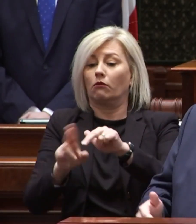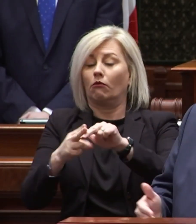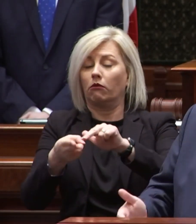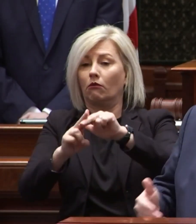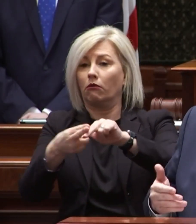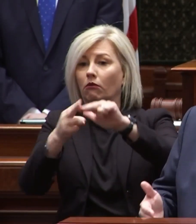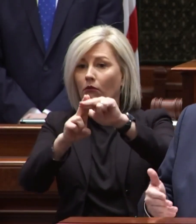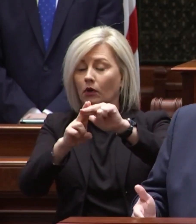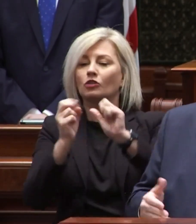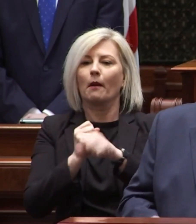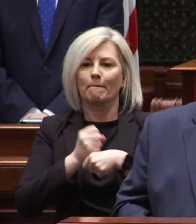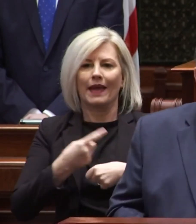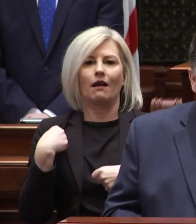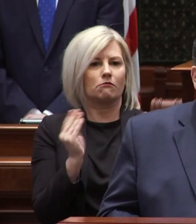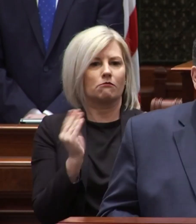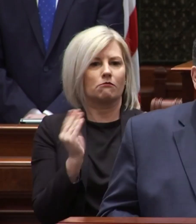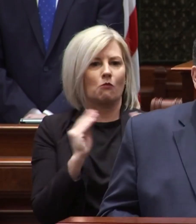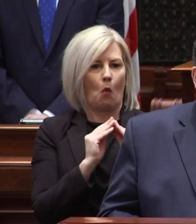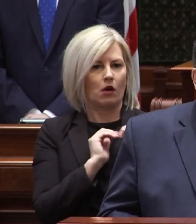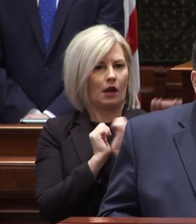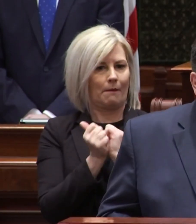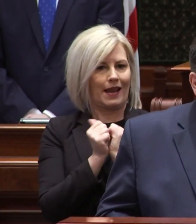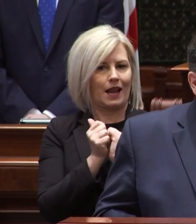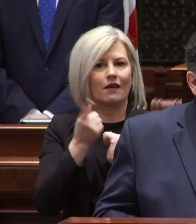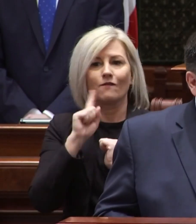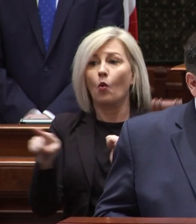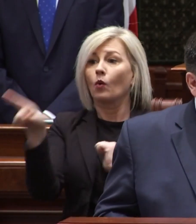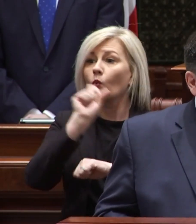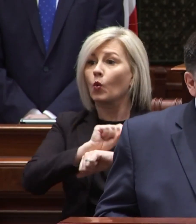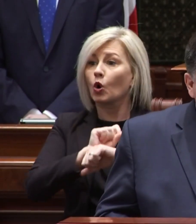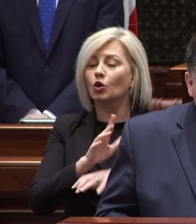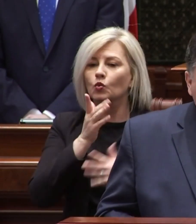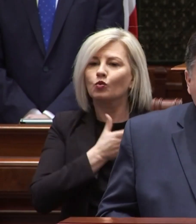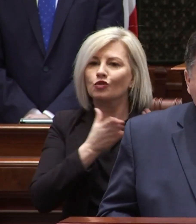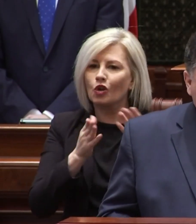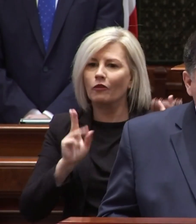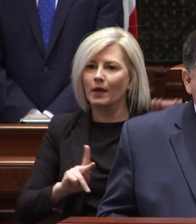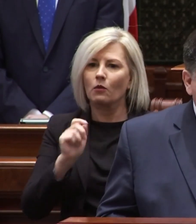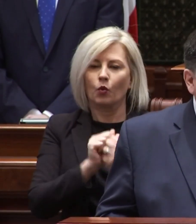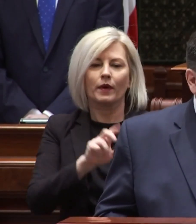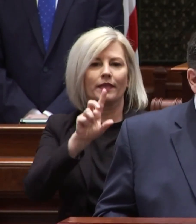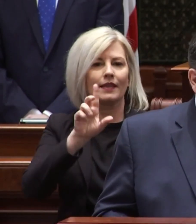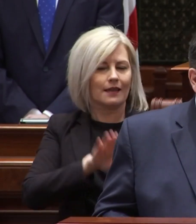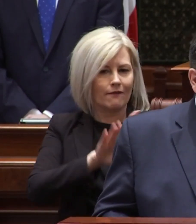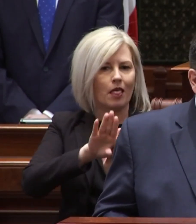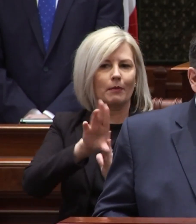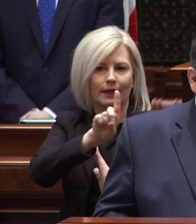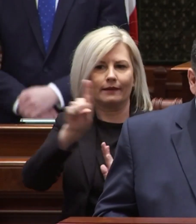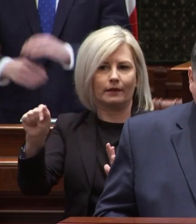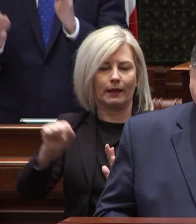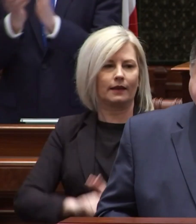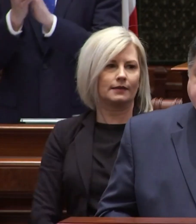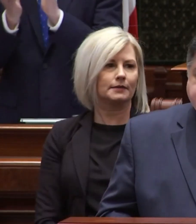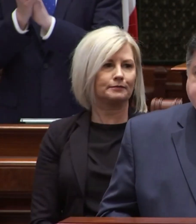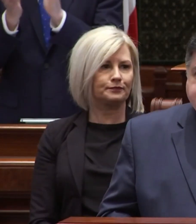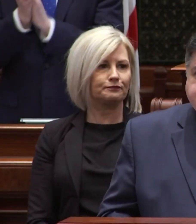to make illinois more competitive in the market for workers who serve people with developmental disabilities